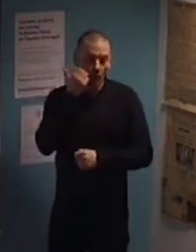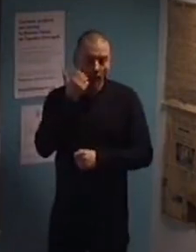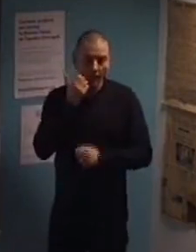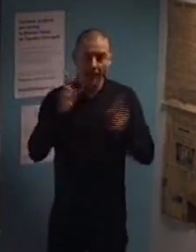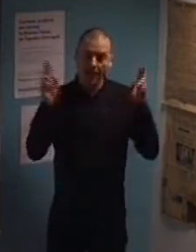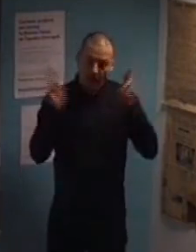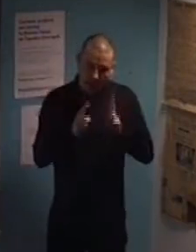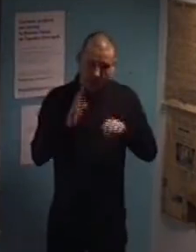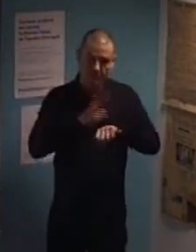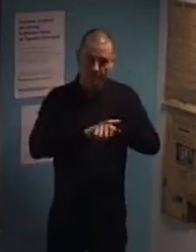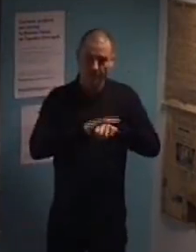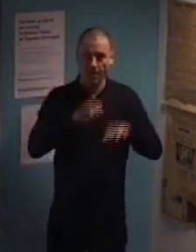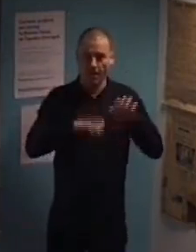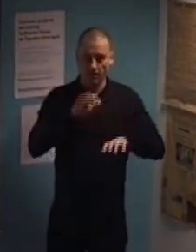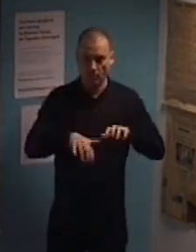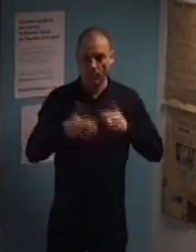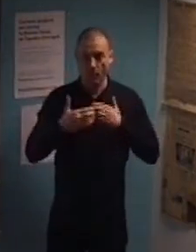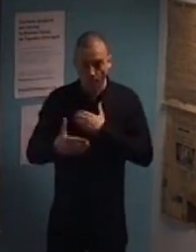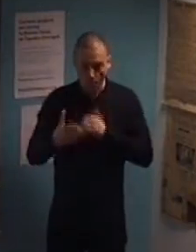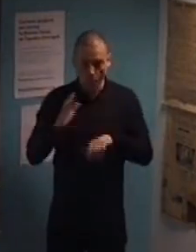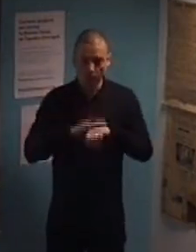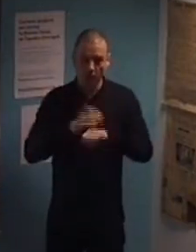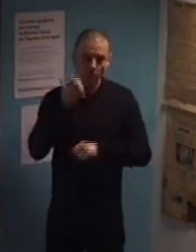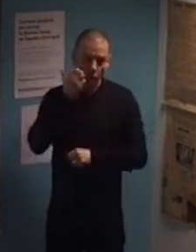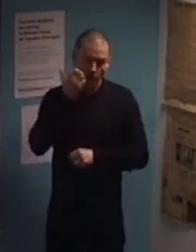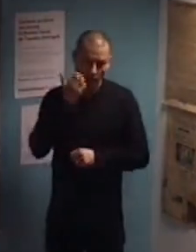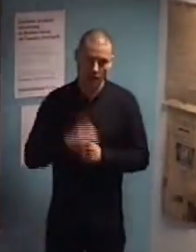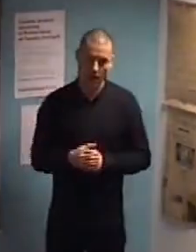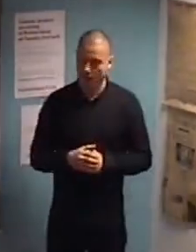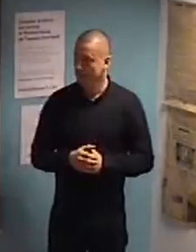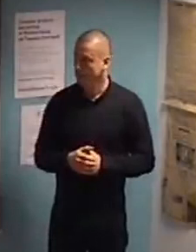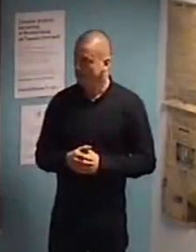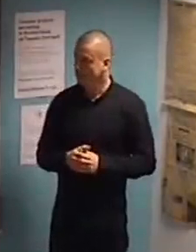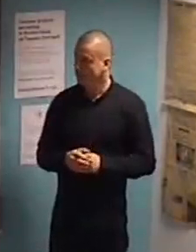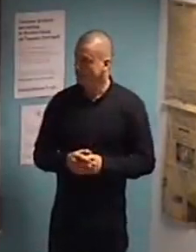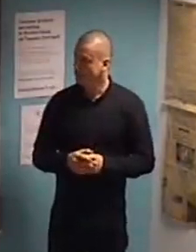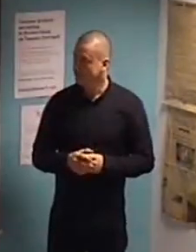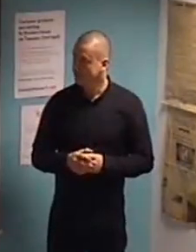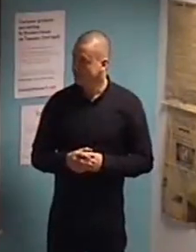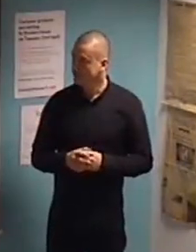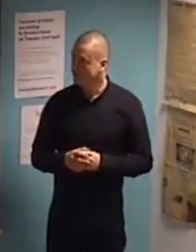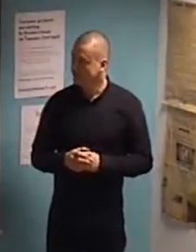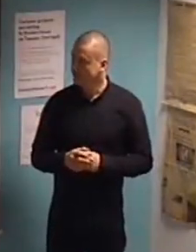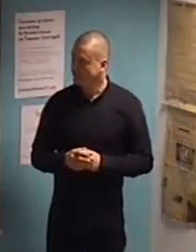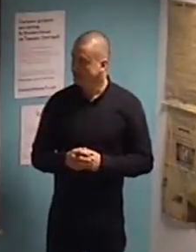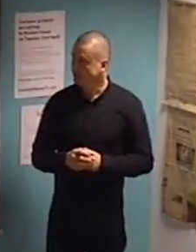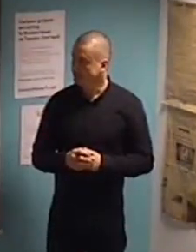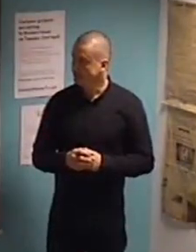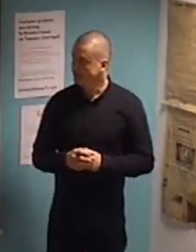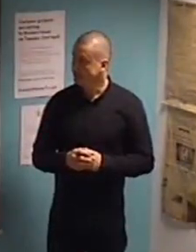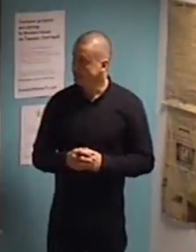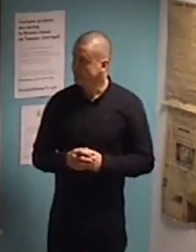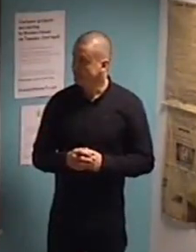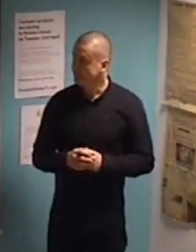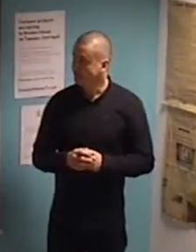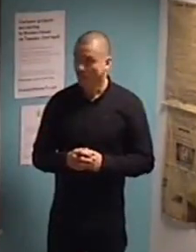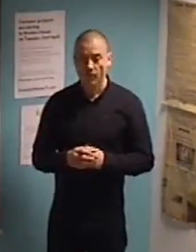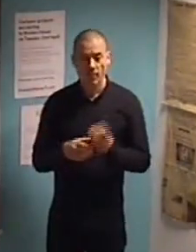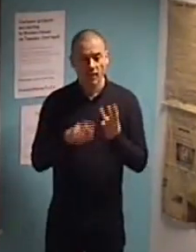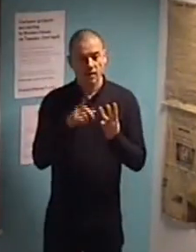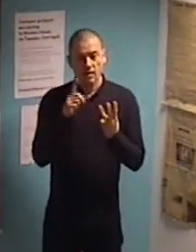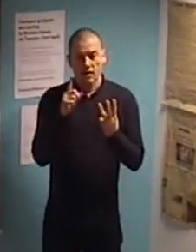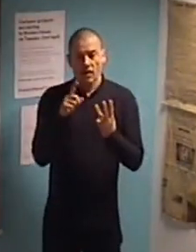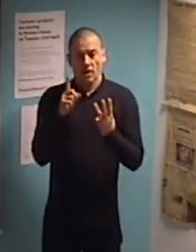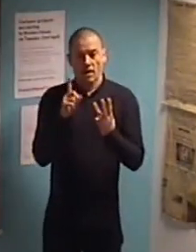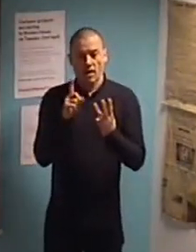or personal computer. So, that was the first one. And, then, another one, you probably want to